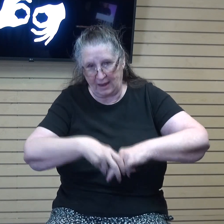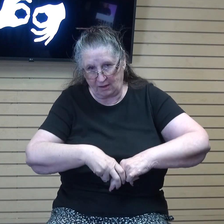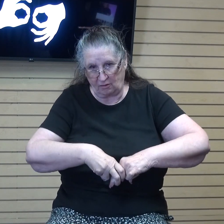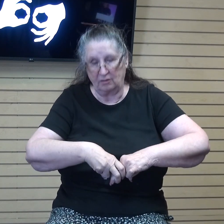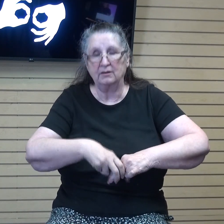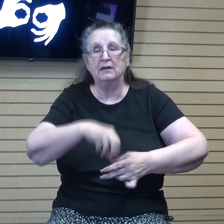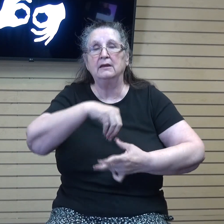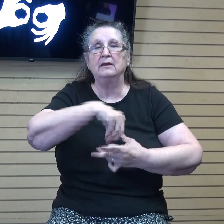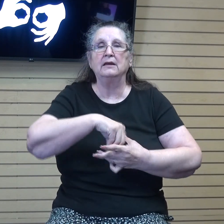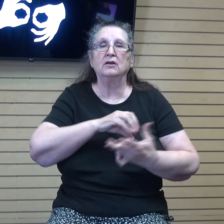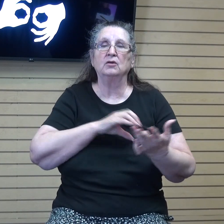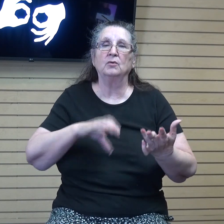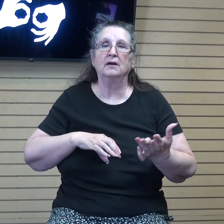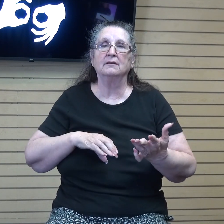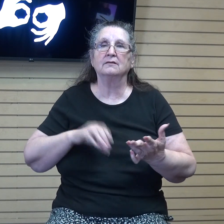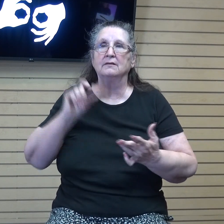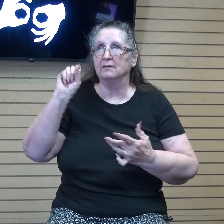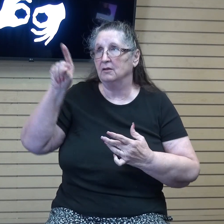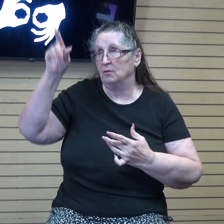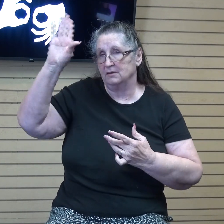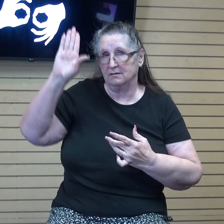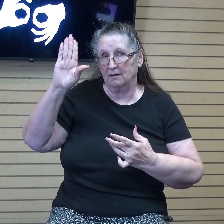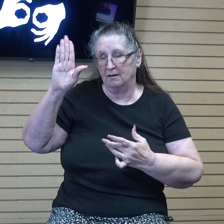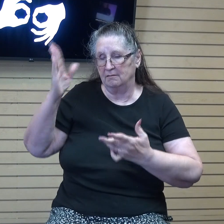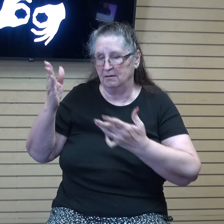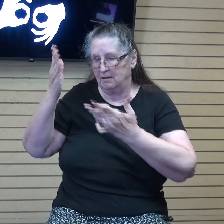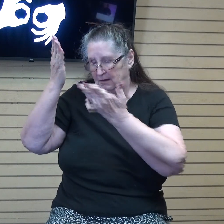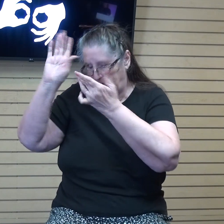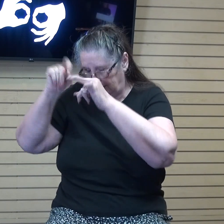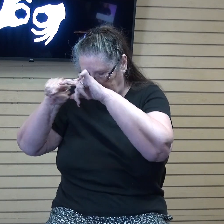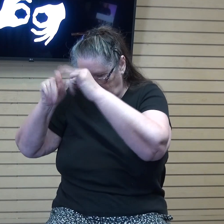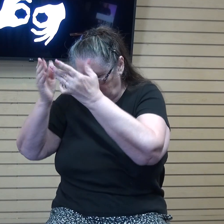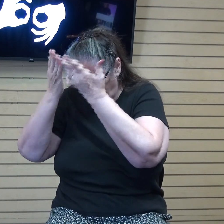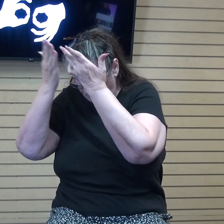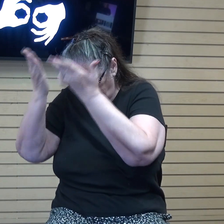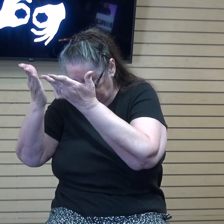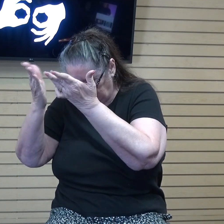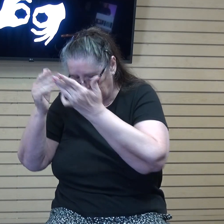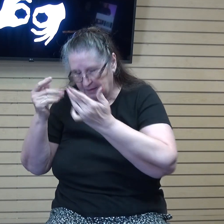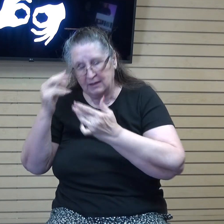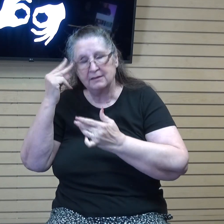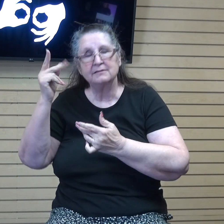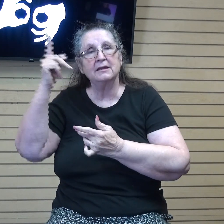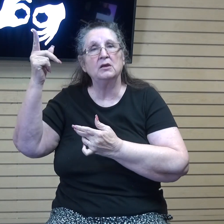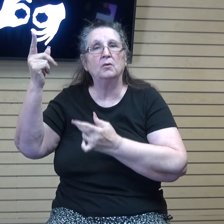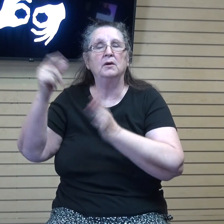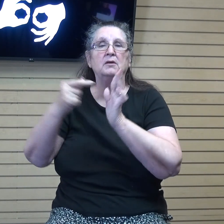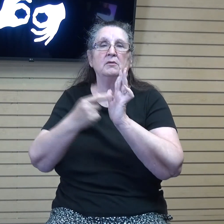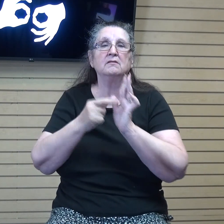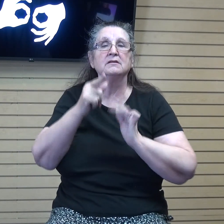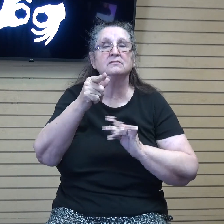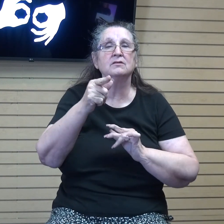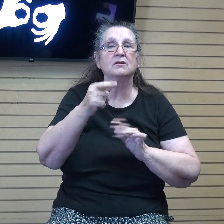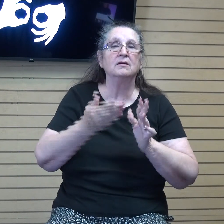requests to God, lay them at his feet, and see what he reveals to you through the Holy Spirit.